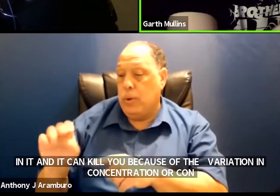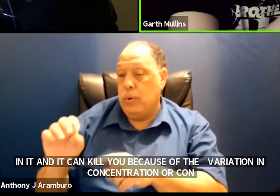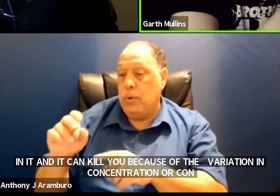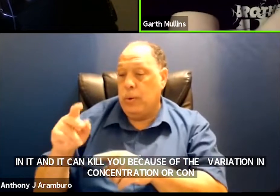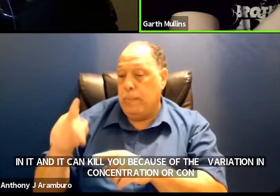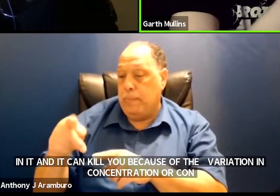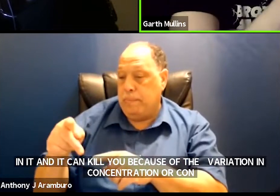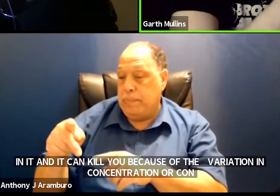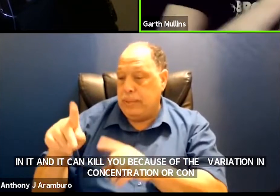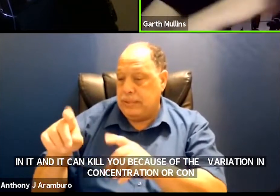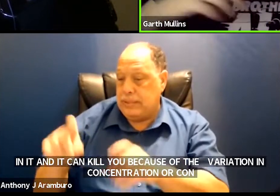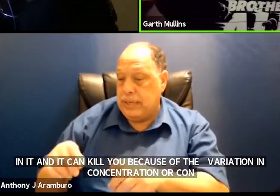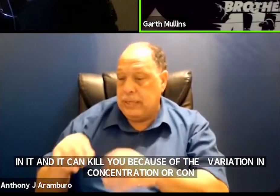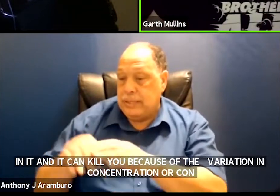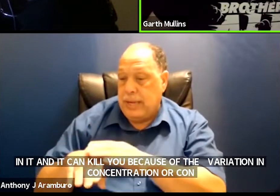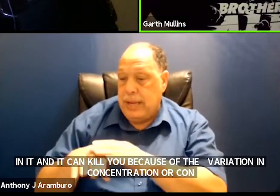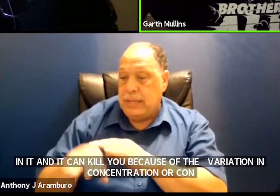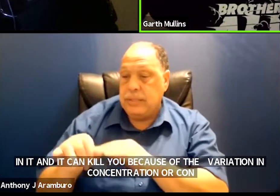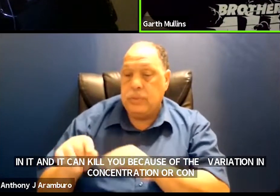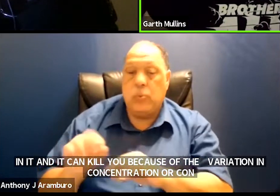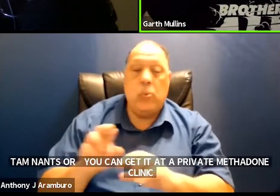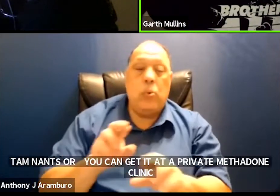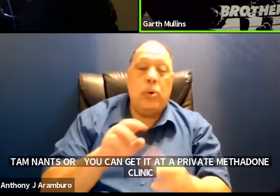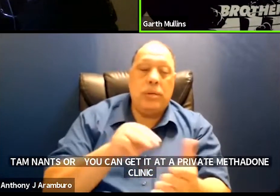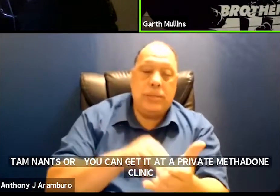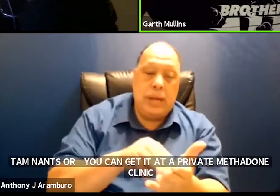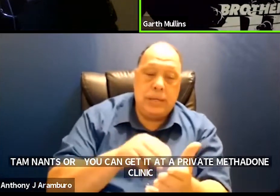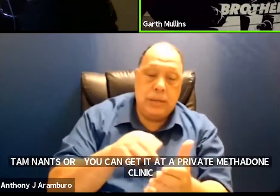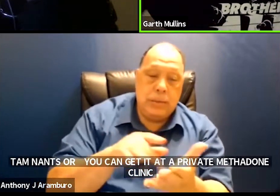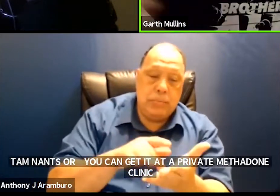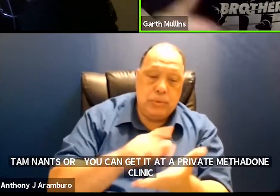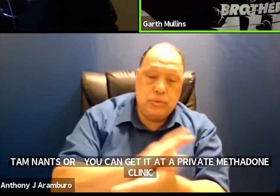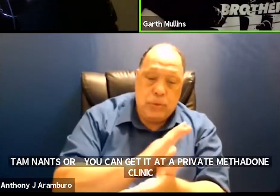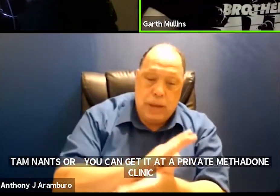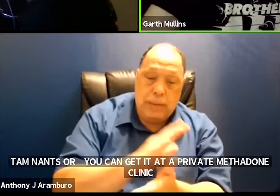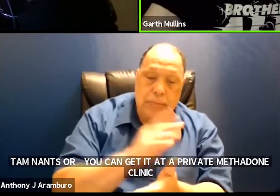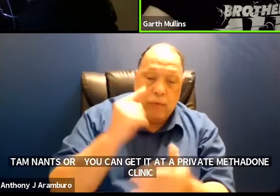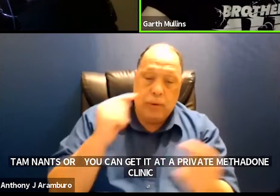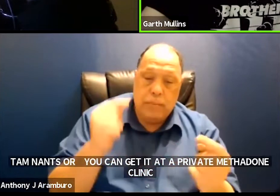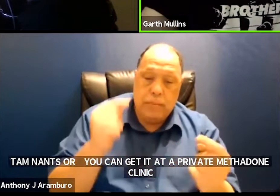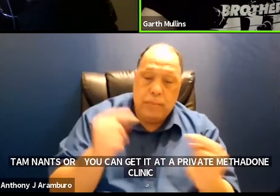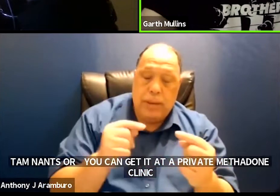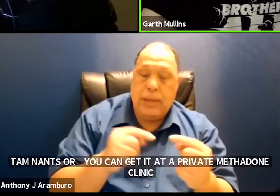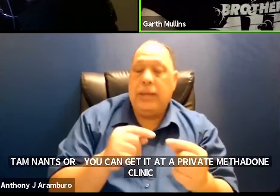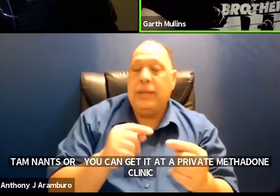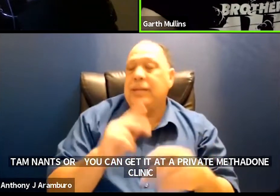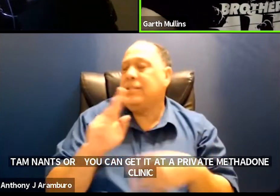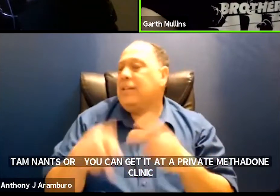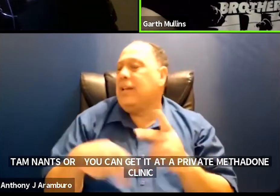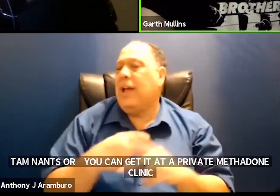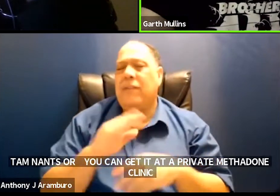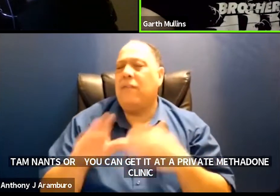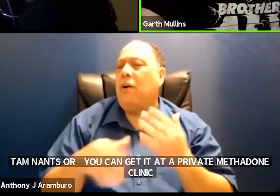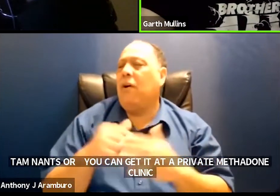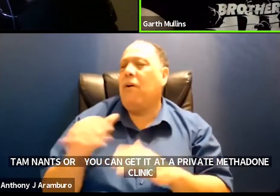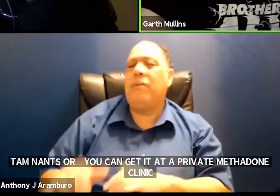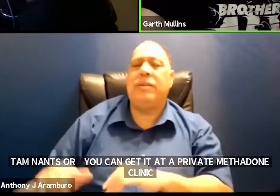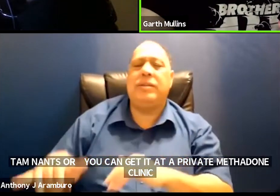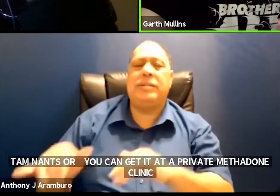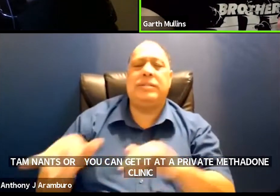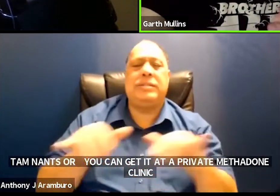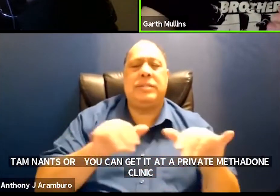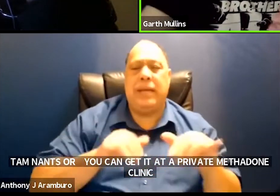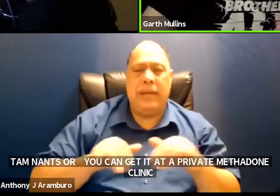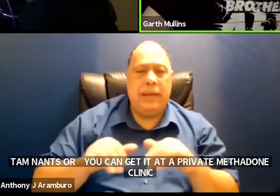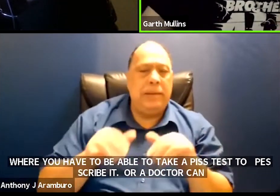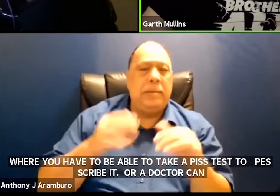to be able to access it or a doctor can prescribe it to you for pain but it's it's kind of all the same thing and then i don't know